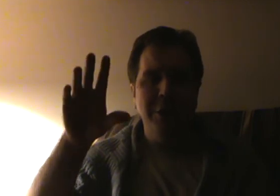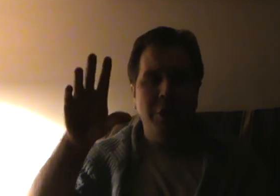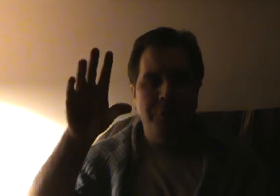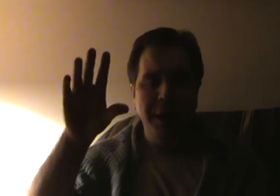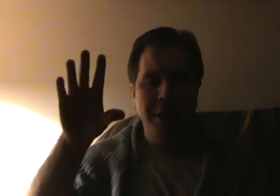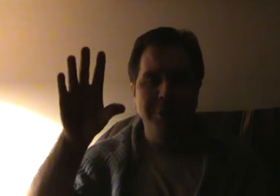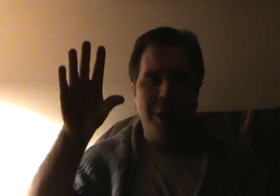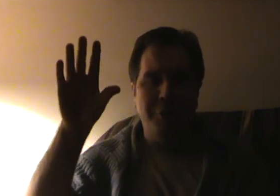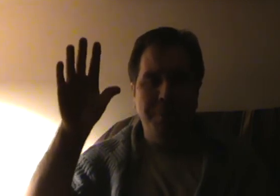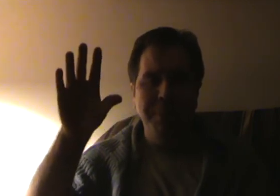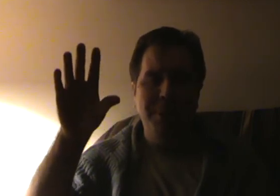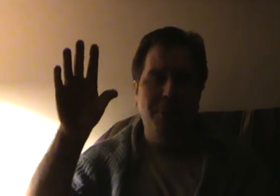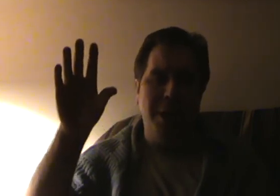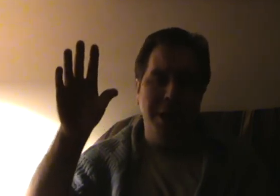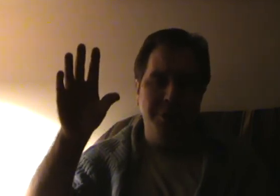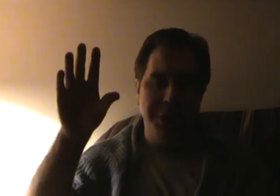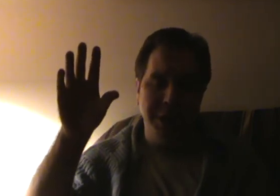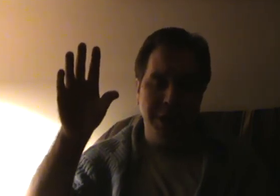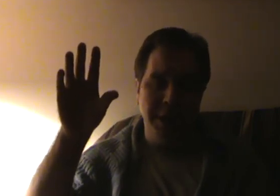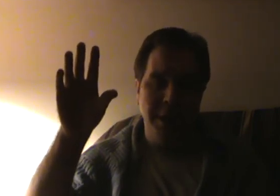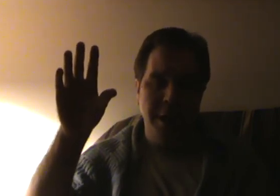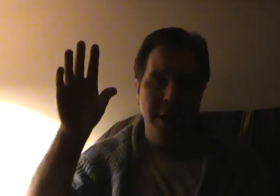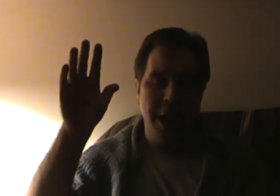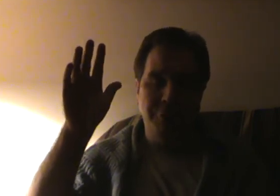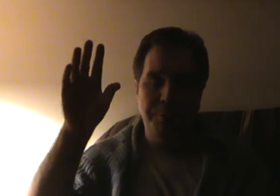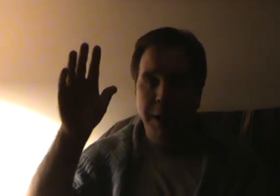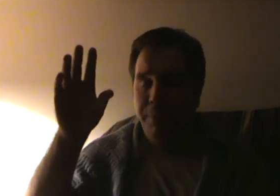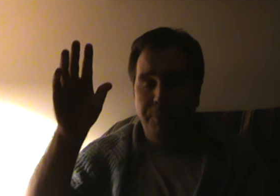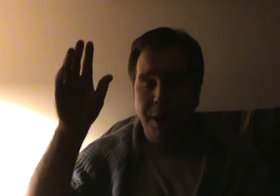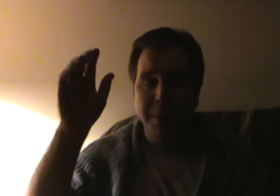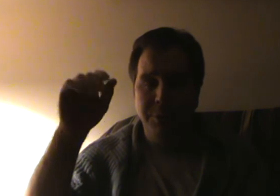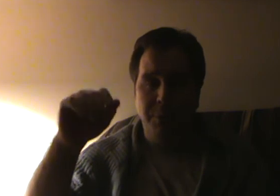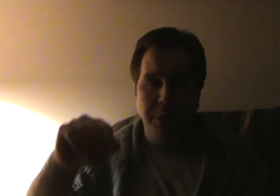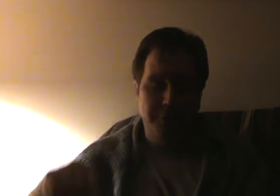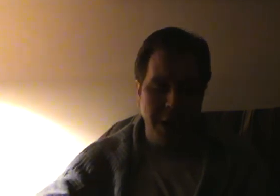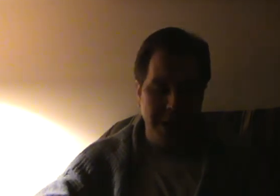videos are for people who are interested. And for people, perhaps, who are in the faith.